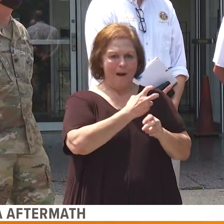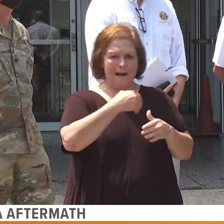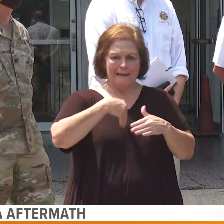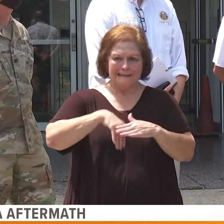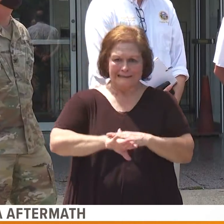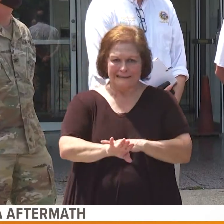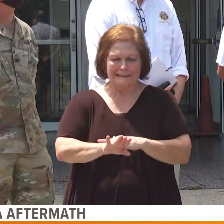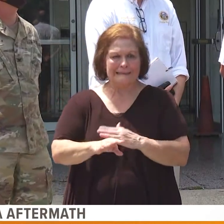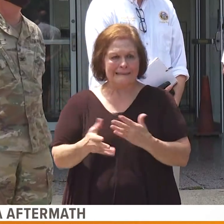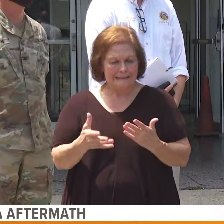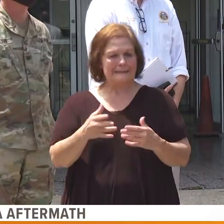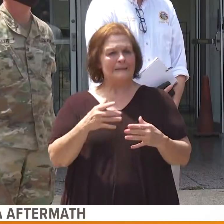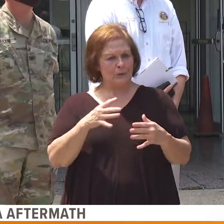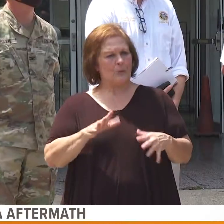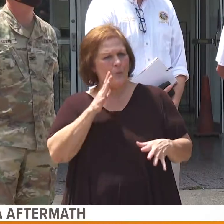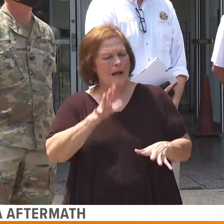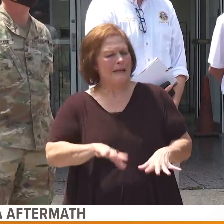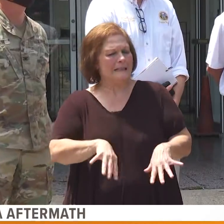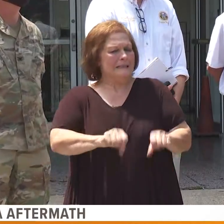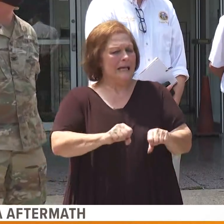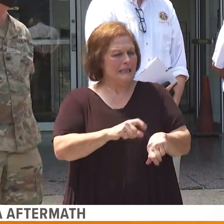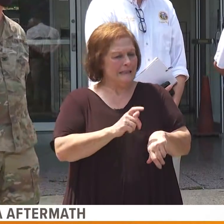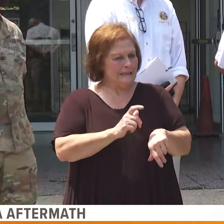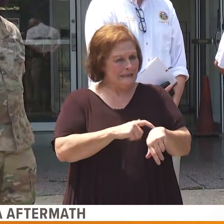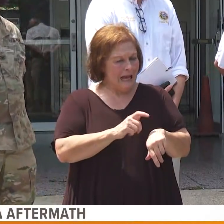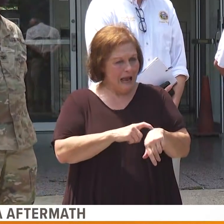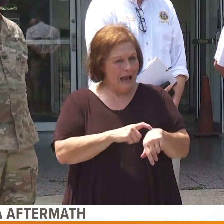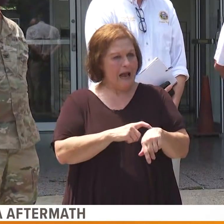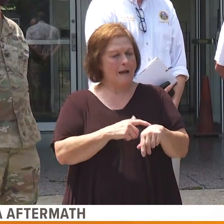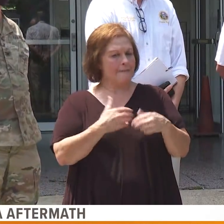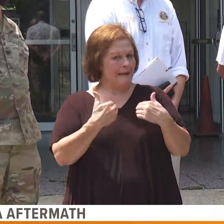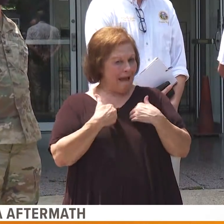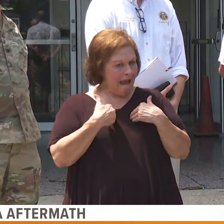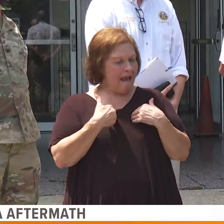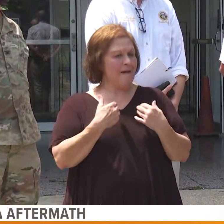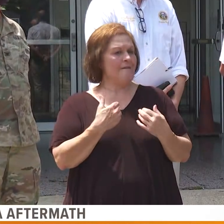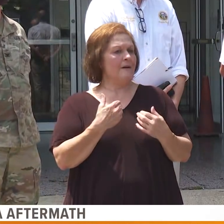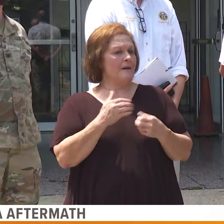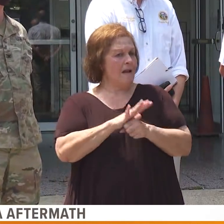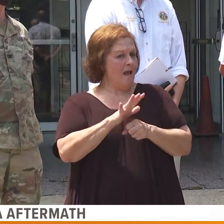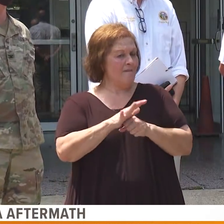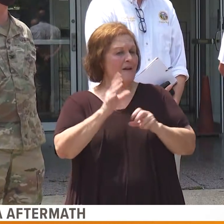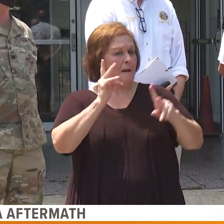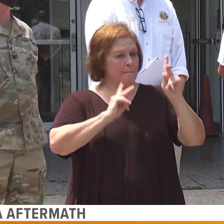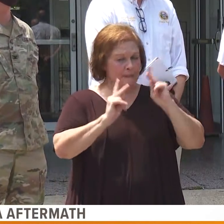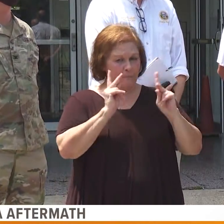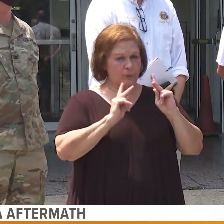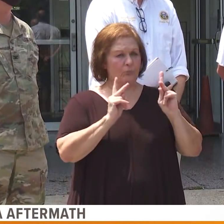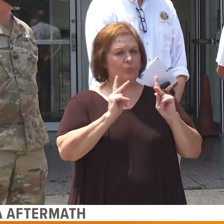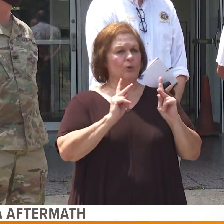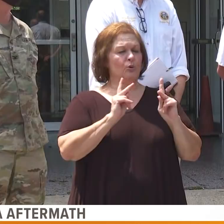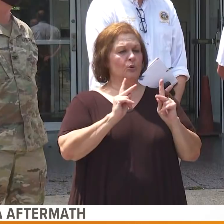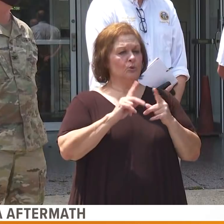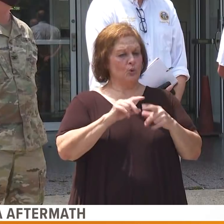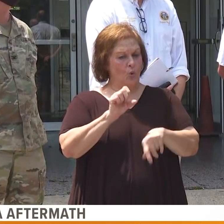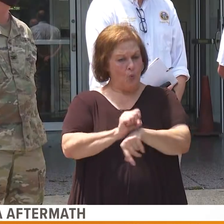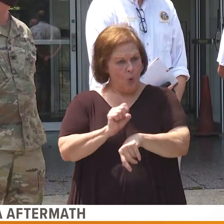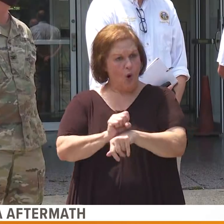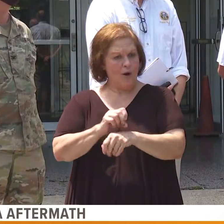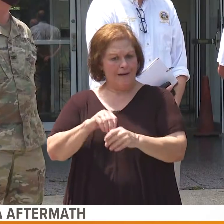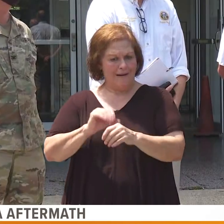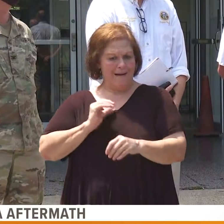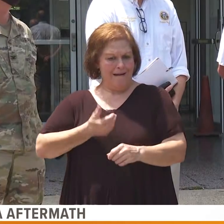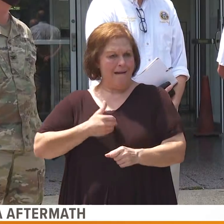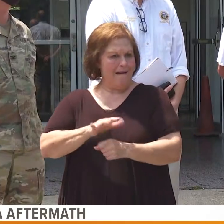So it's going to take us some time to get the capacity that we need, the number of people that we need in the local areas to do